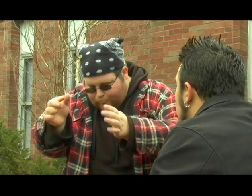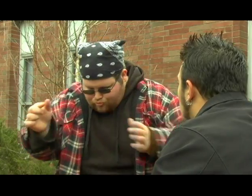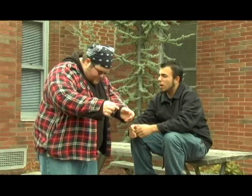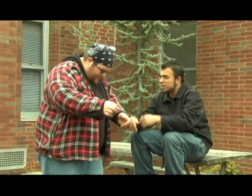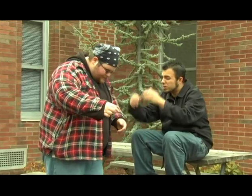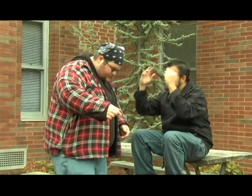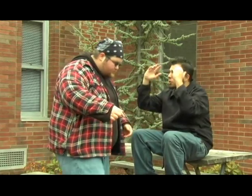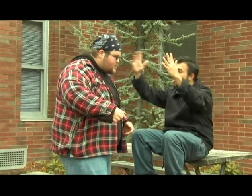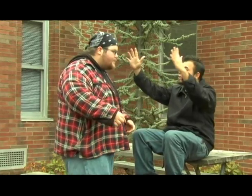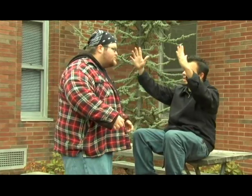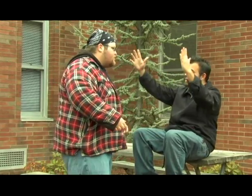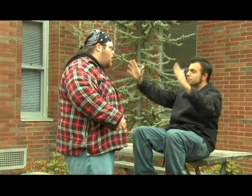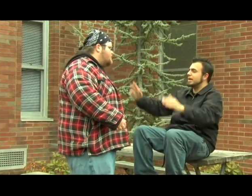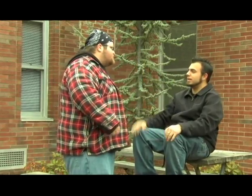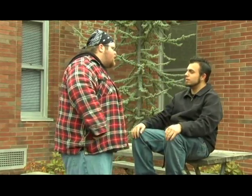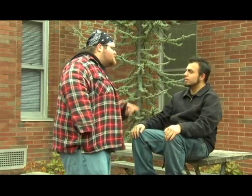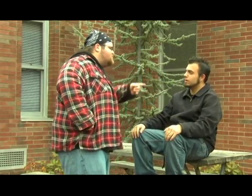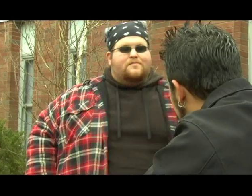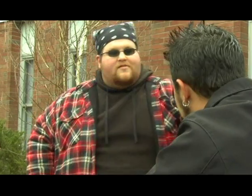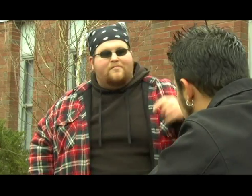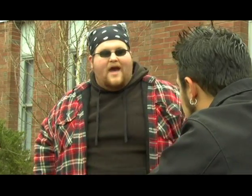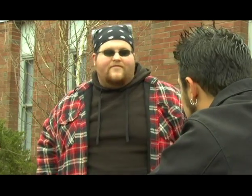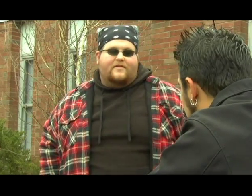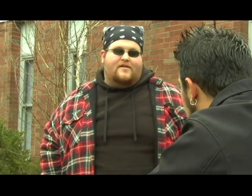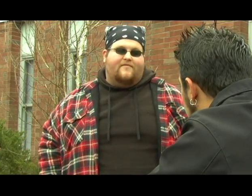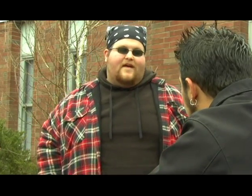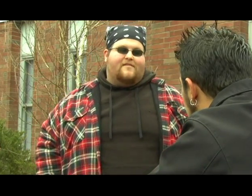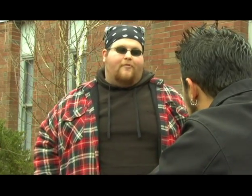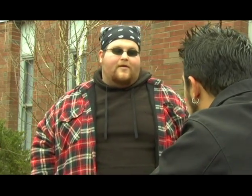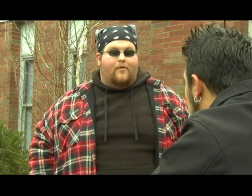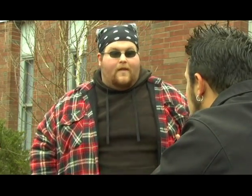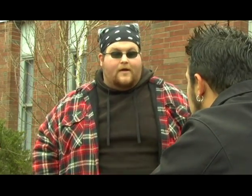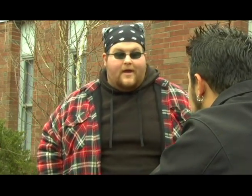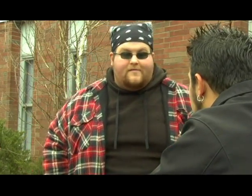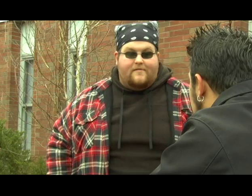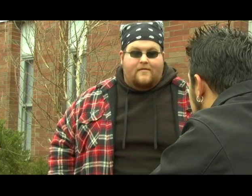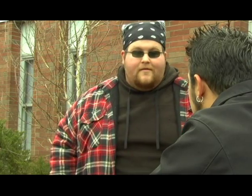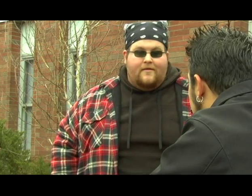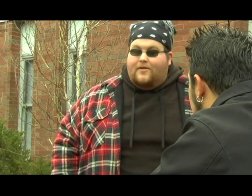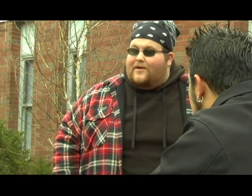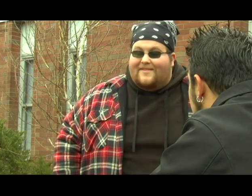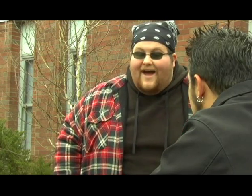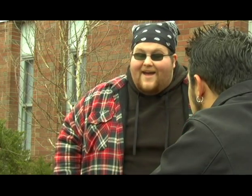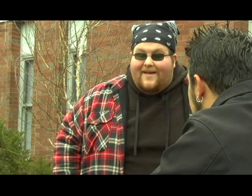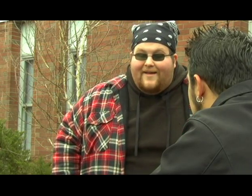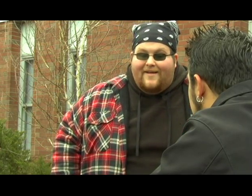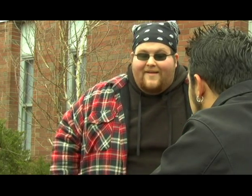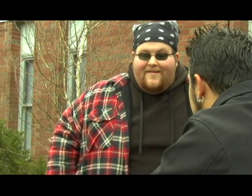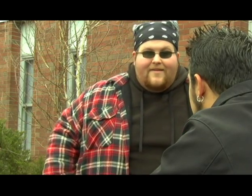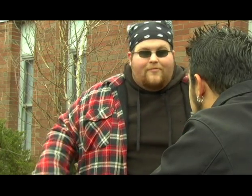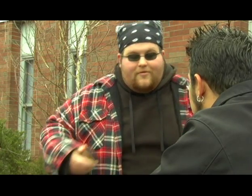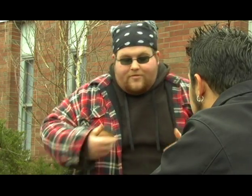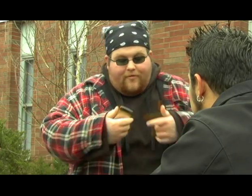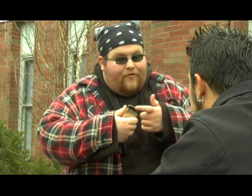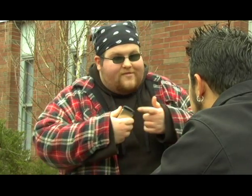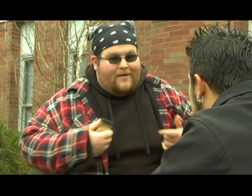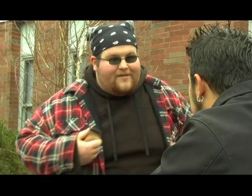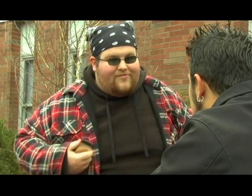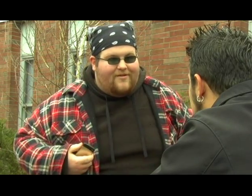Why do you keep doing this to me? Smoke is bad for you, Chief You got to get lung cancer? You wanna die? You took through a voice box for the